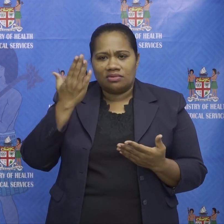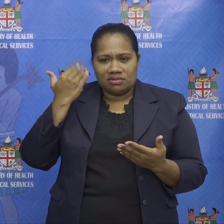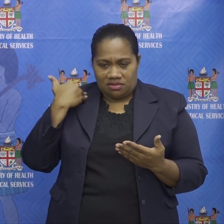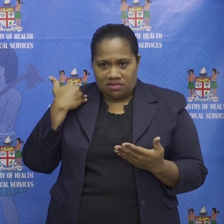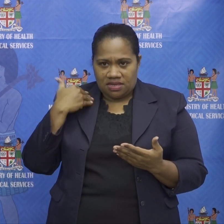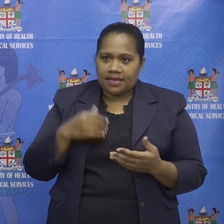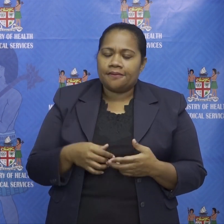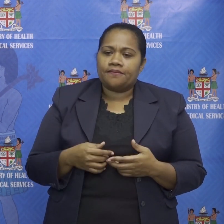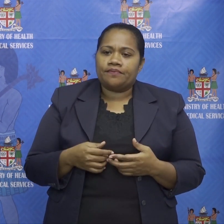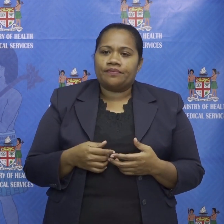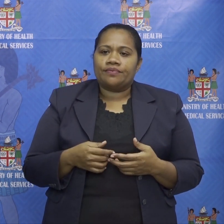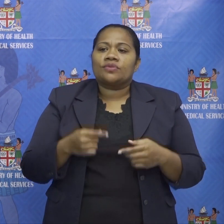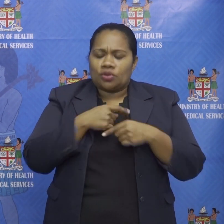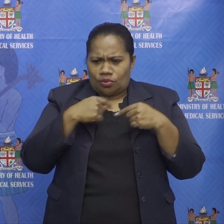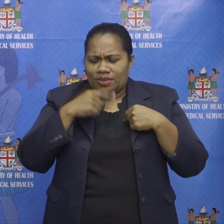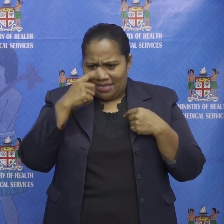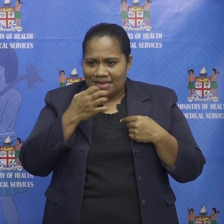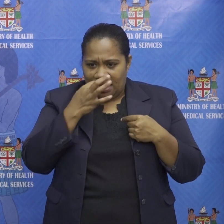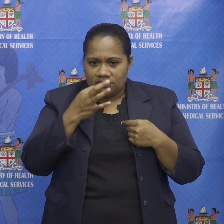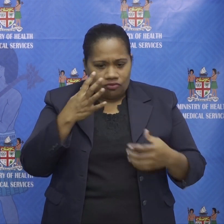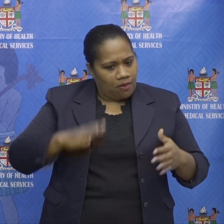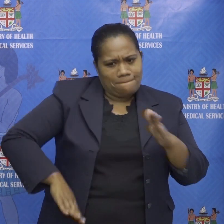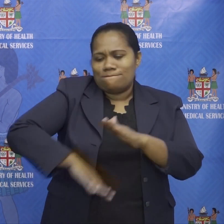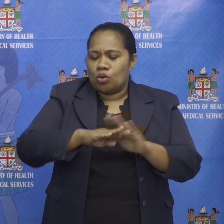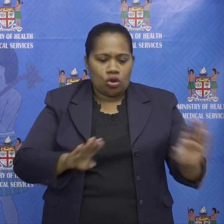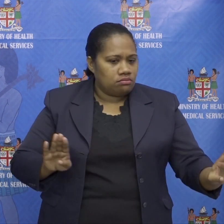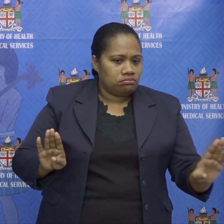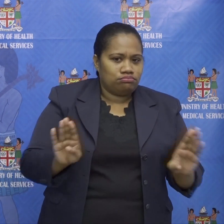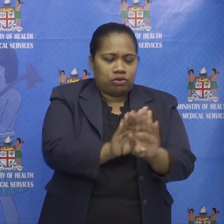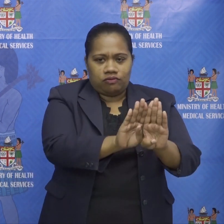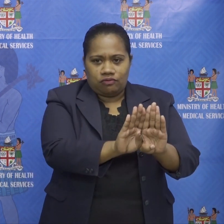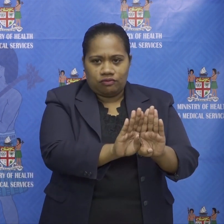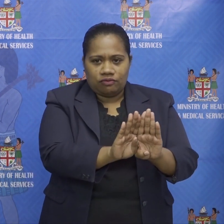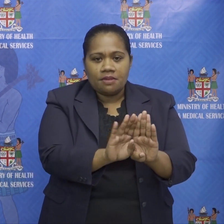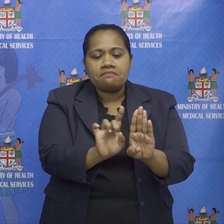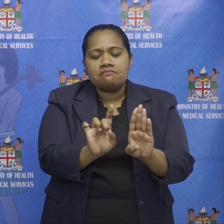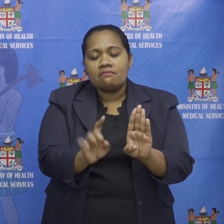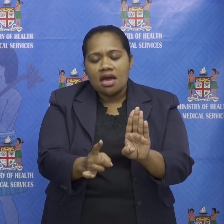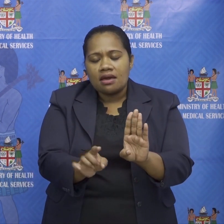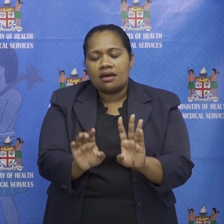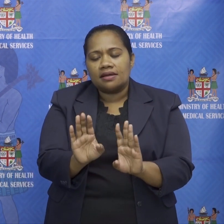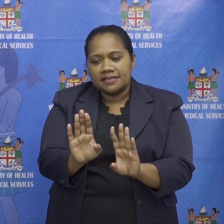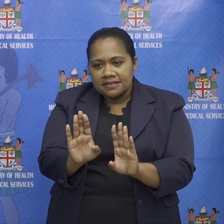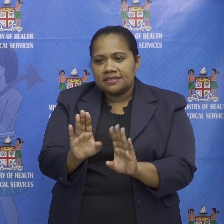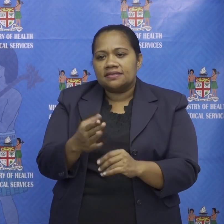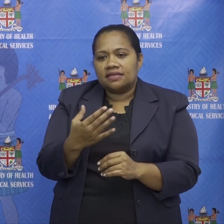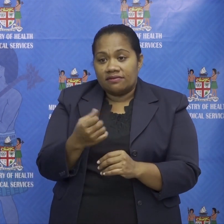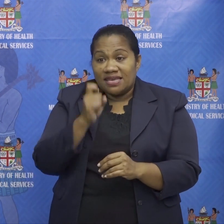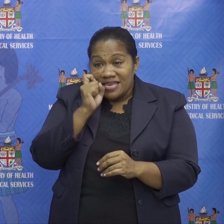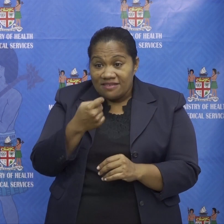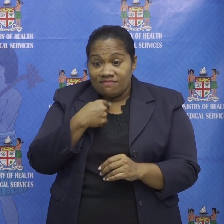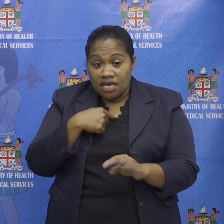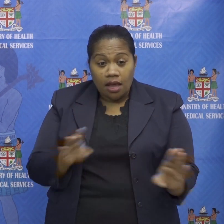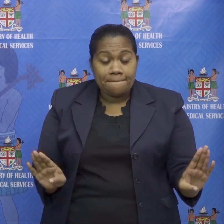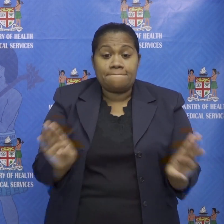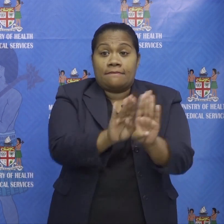we can ask for total lockdown yes there is another small part to this equation if i lock you down